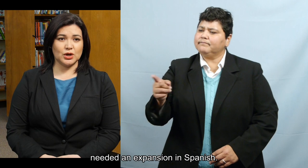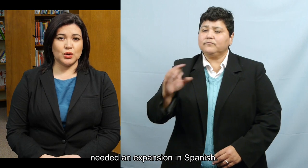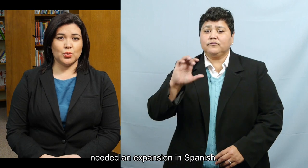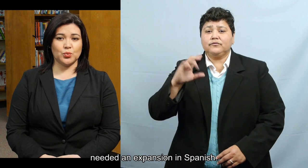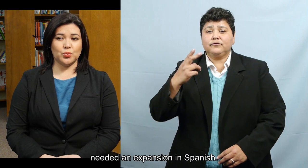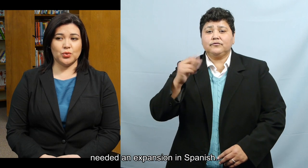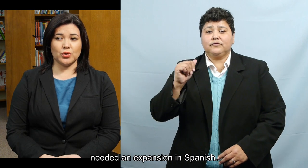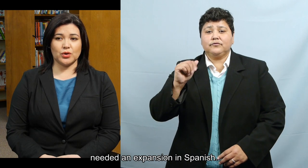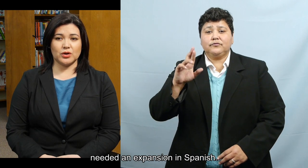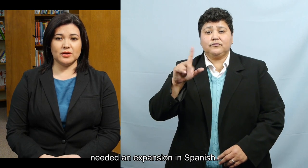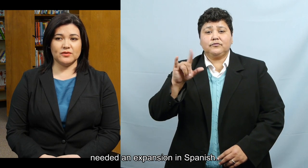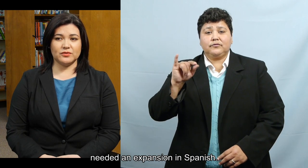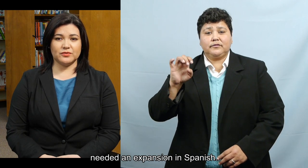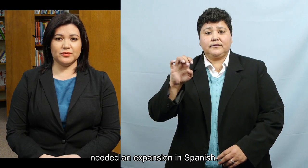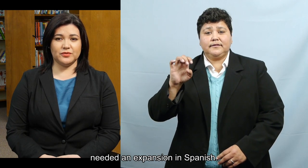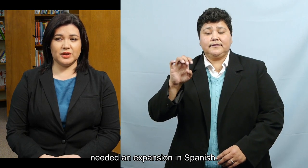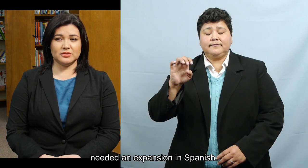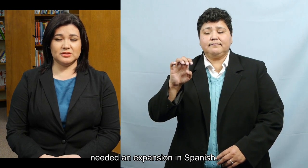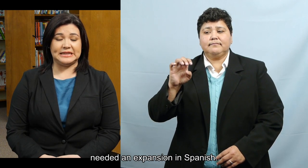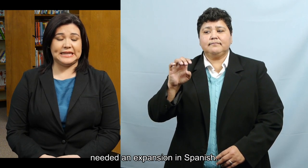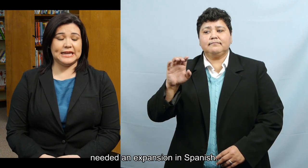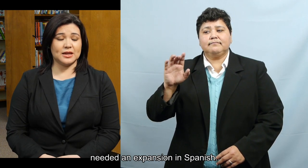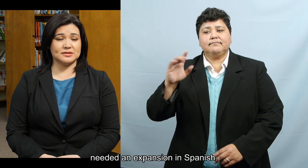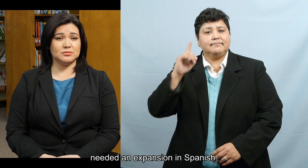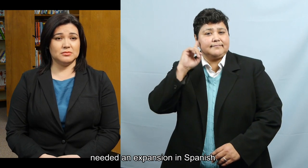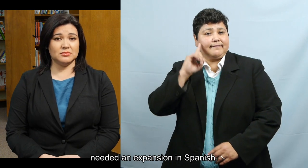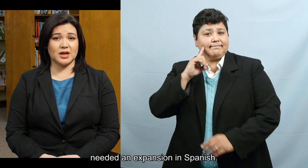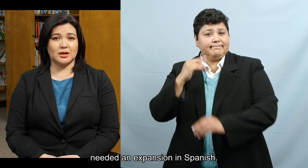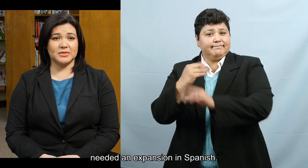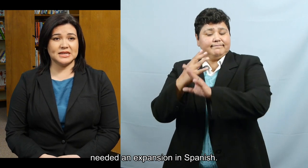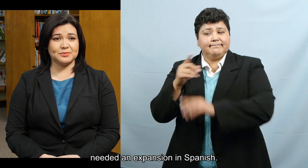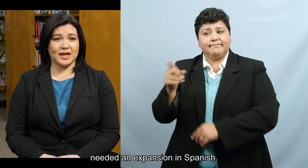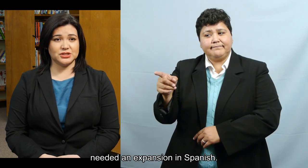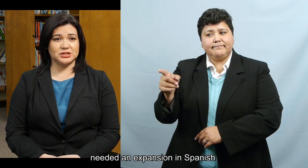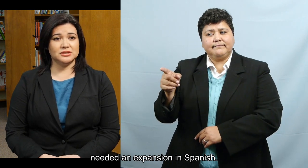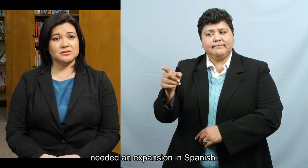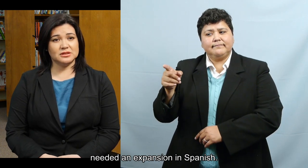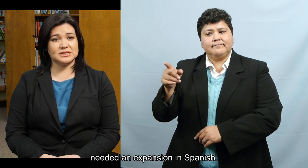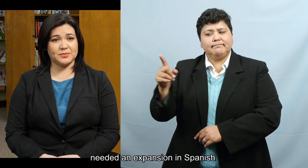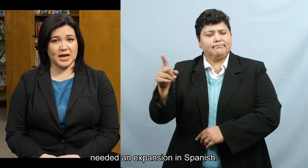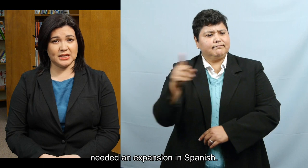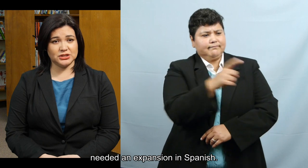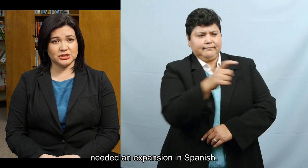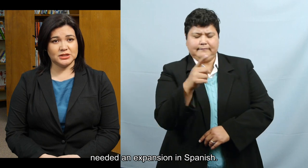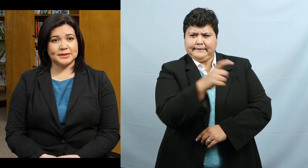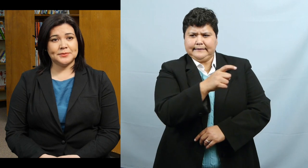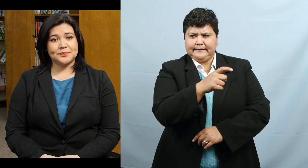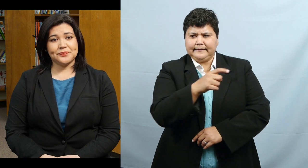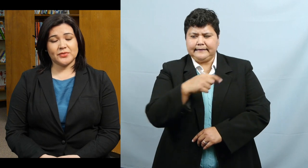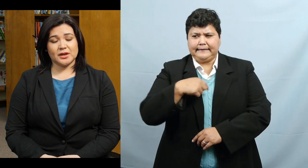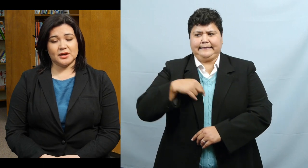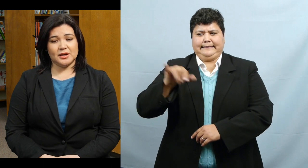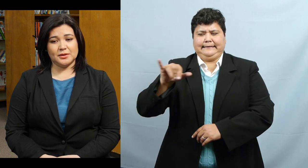needed an expansion in Spanish.